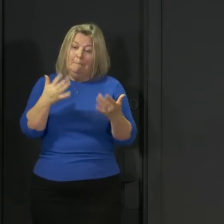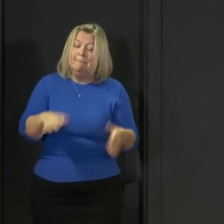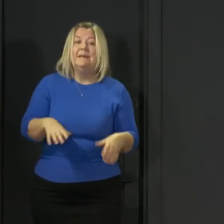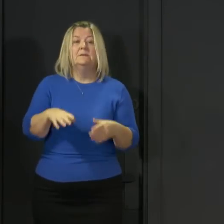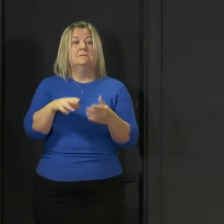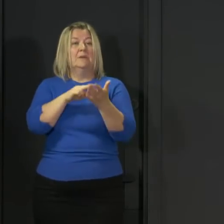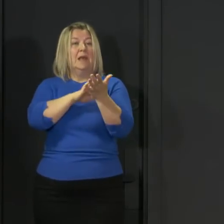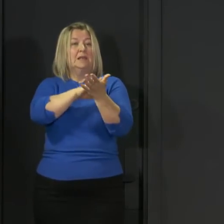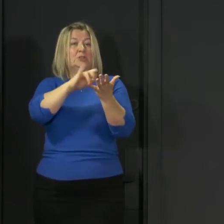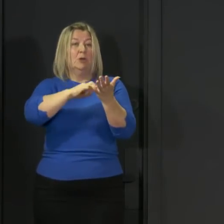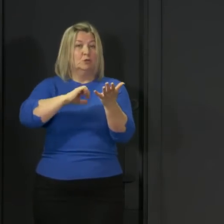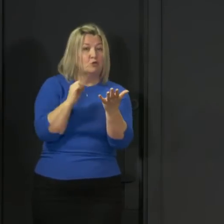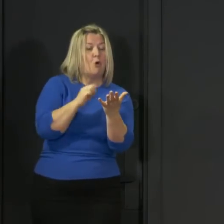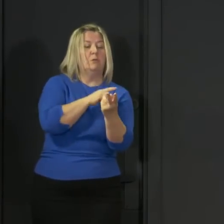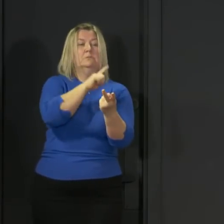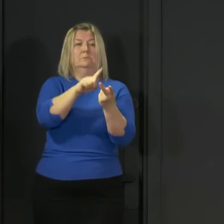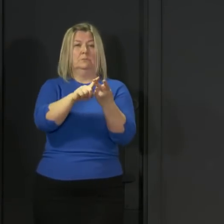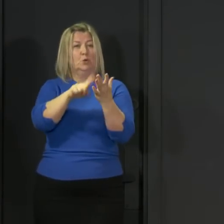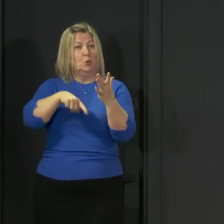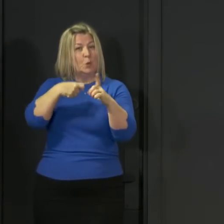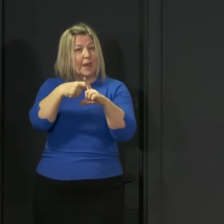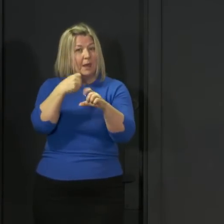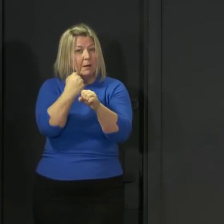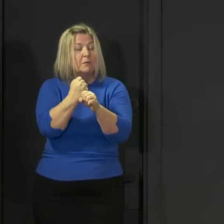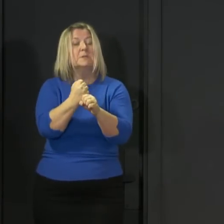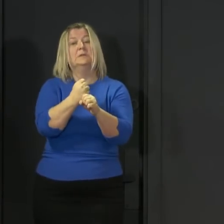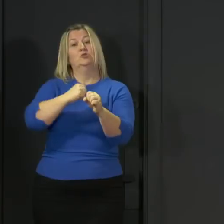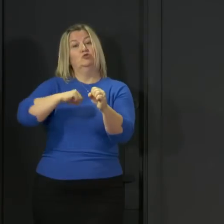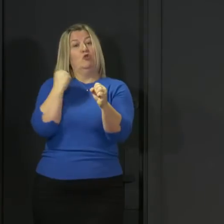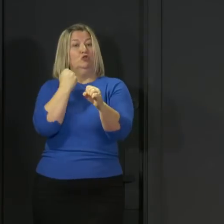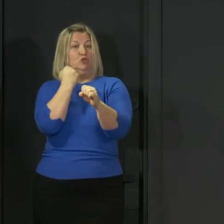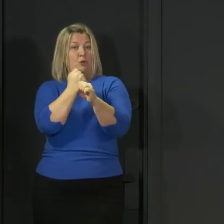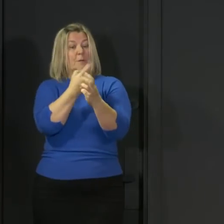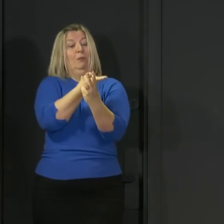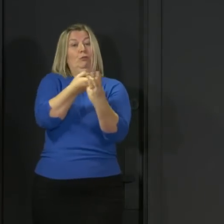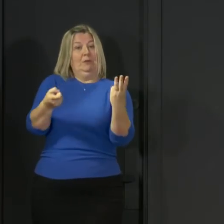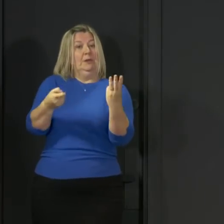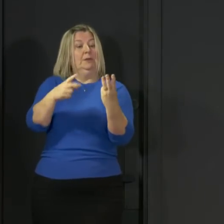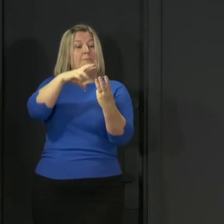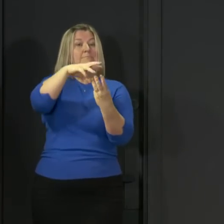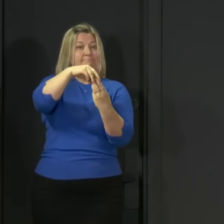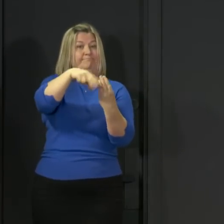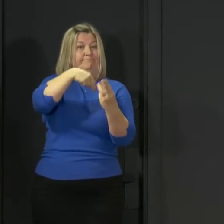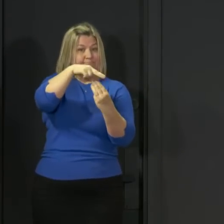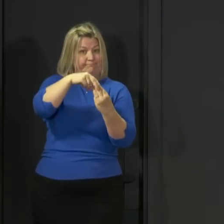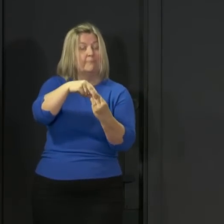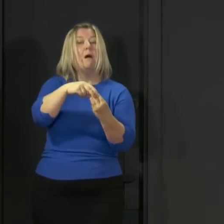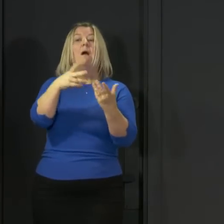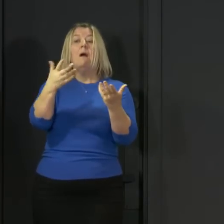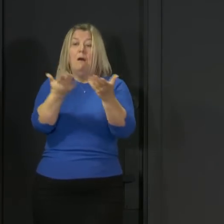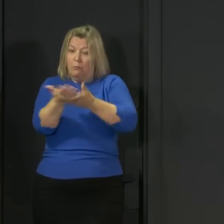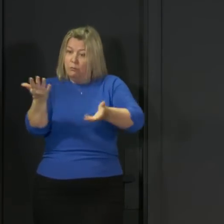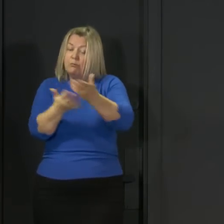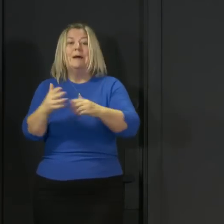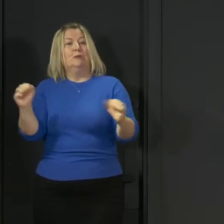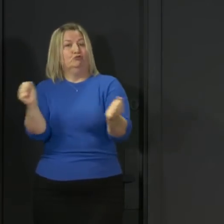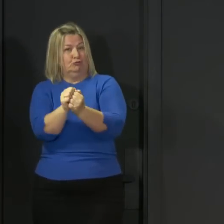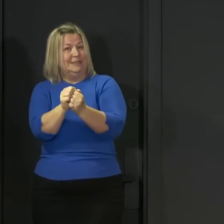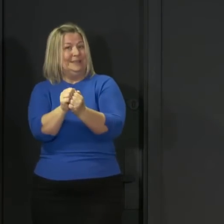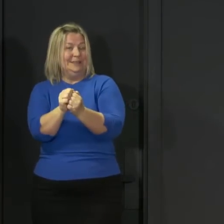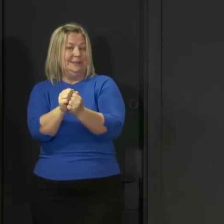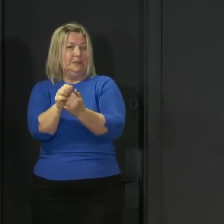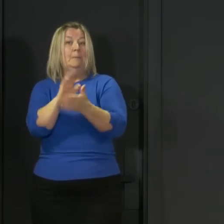NHS Scotland, the Scottish Government and the UK Government. It will help more people to know if they have the virus, and it will also be very